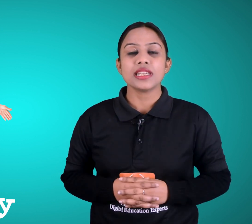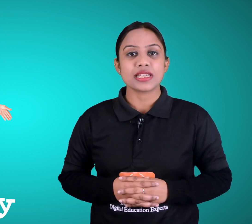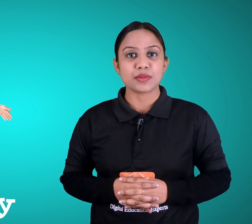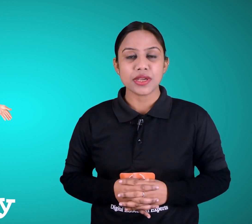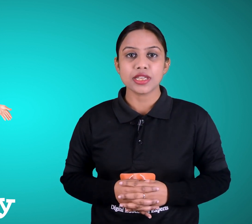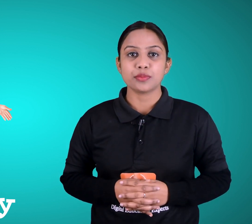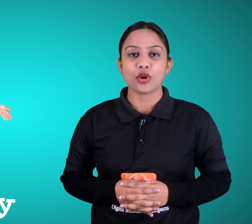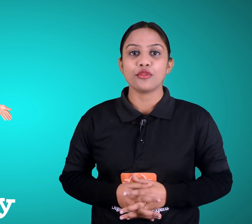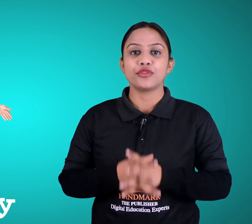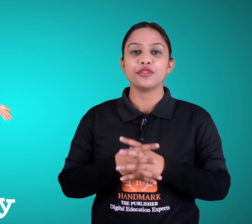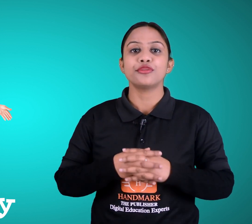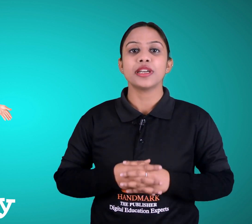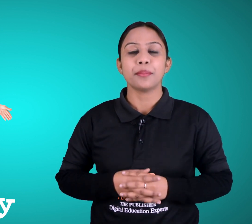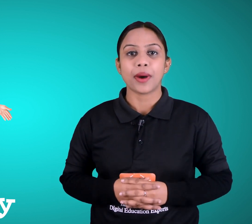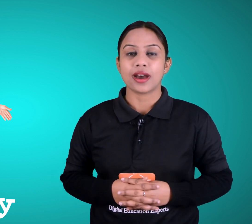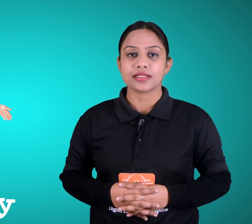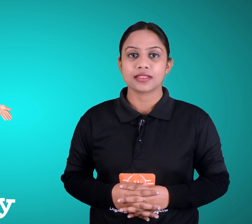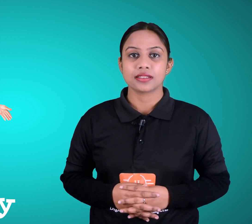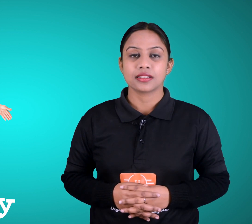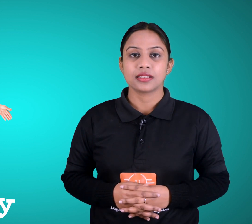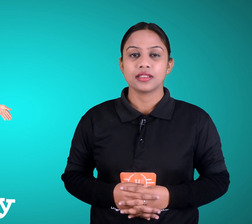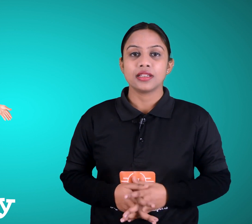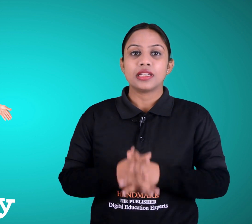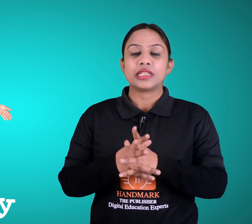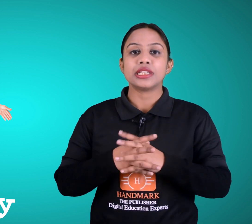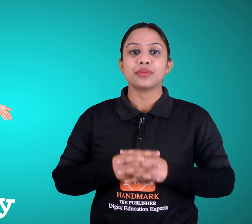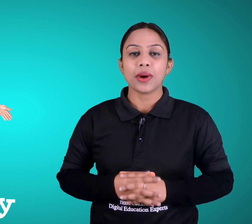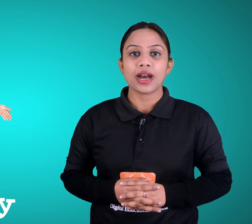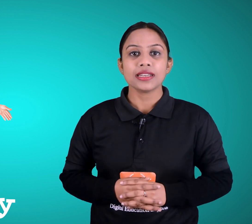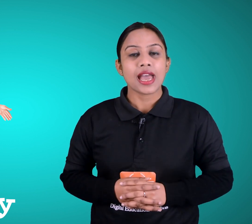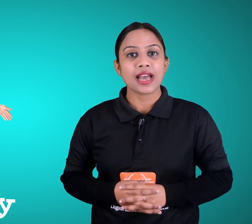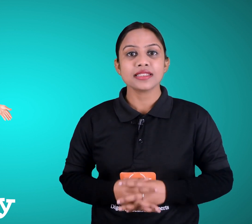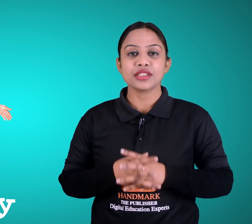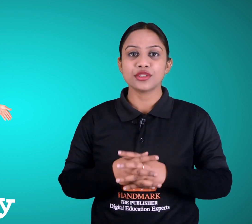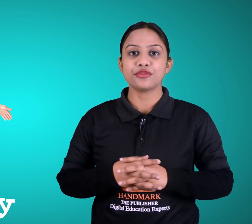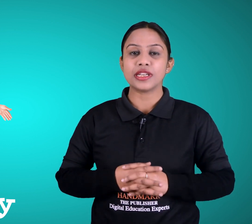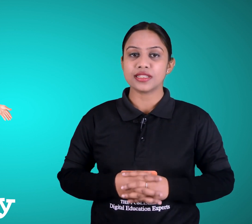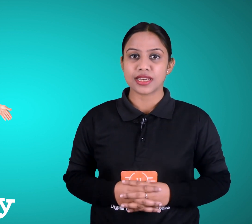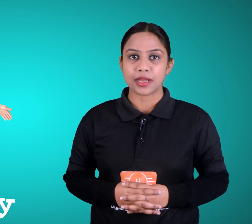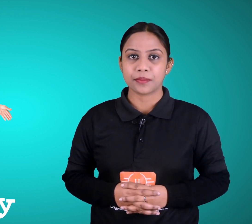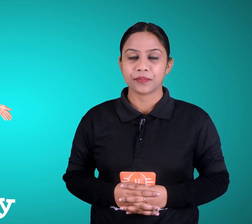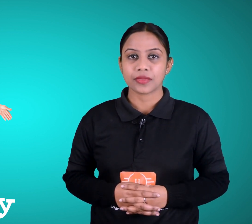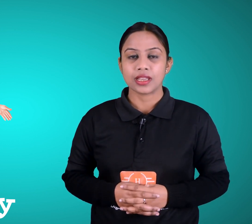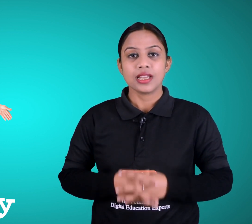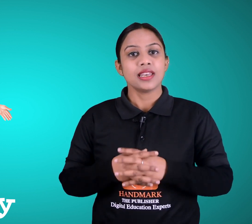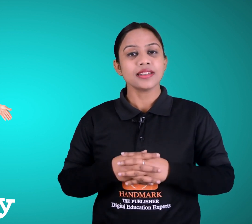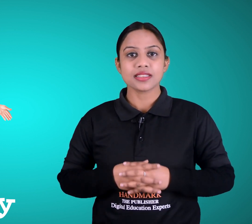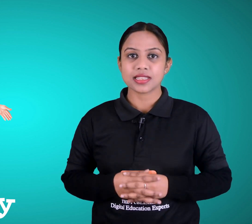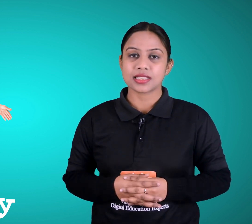is made up of different parts each part has a different name let us discuss